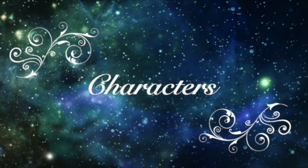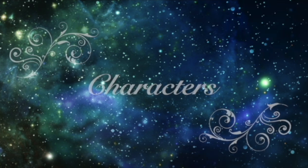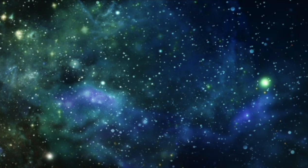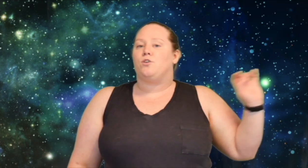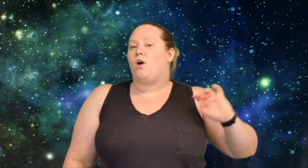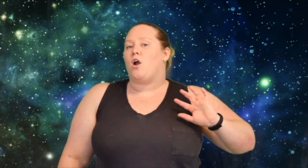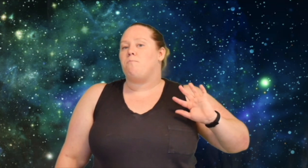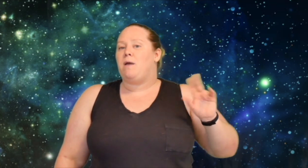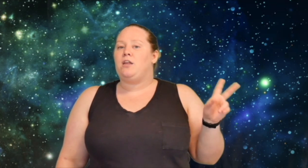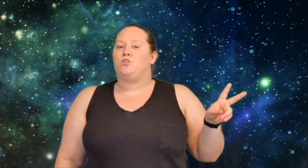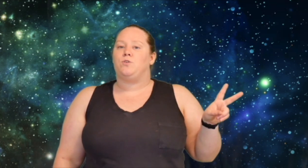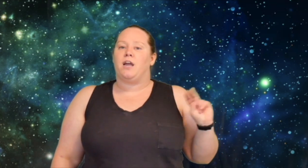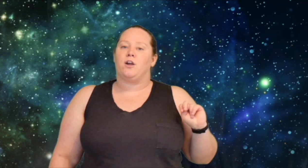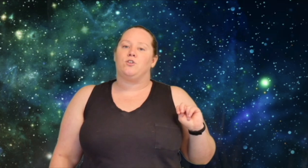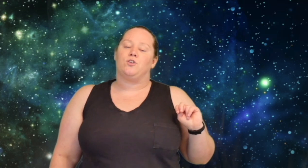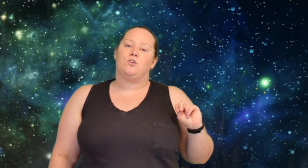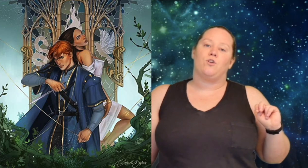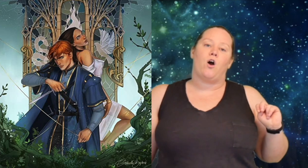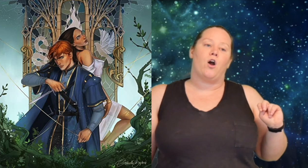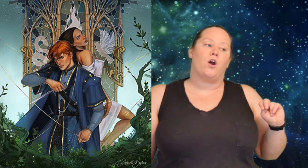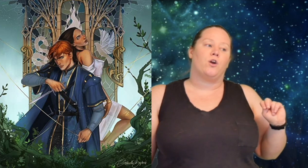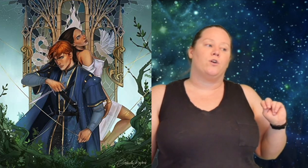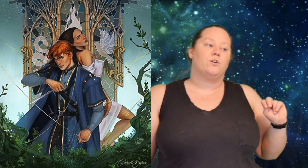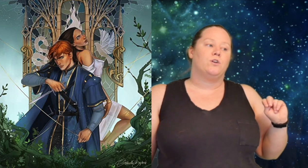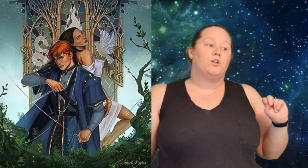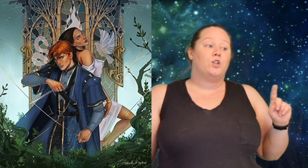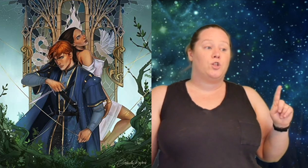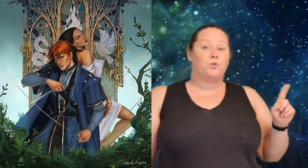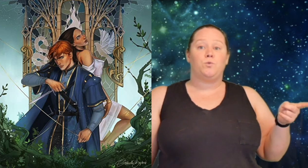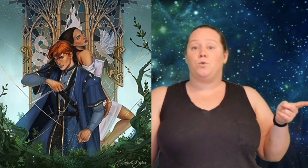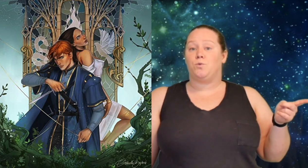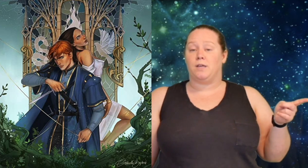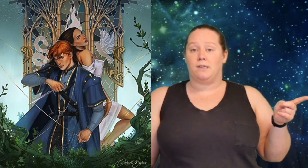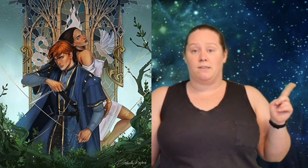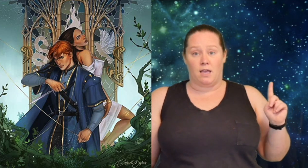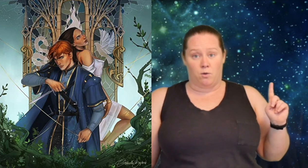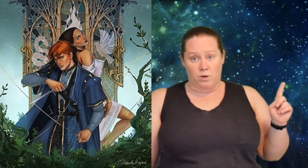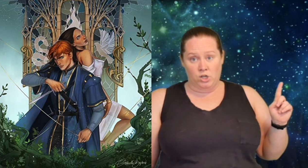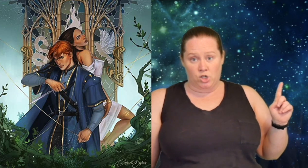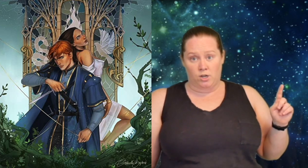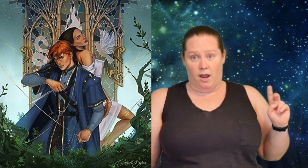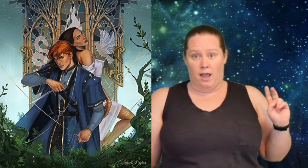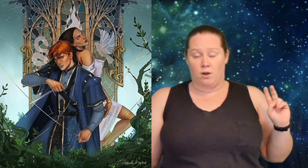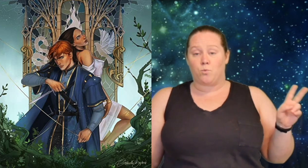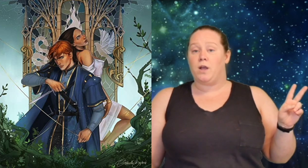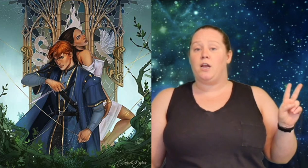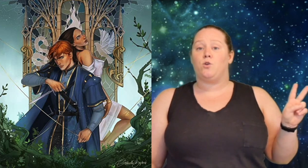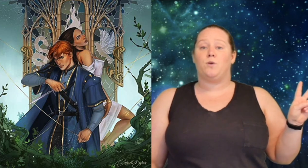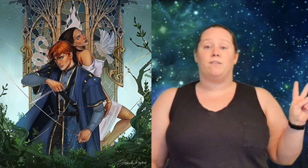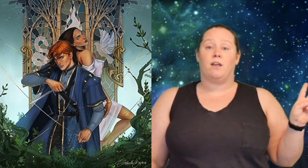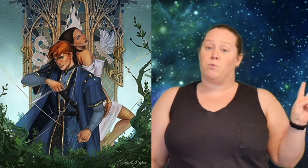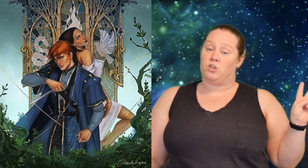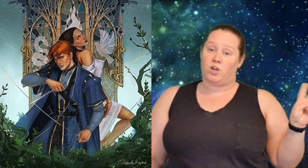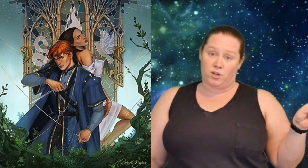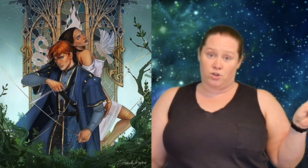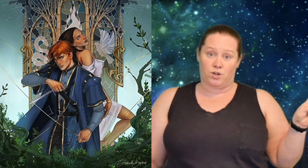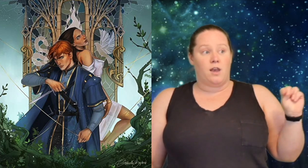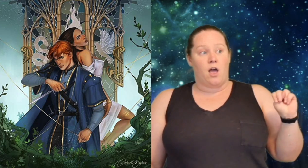So our main two characters are Lou, who is a witch, and Reed, who is a rich hunter. Now